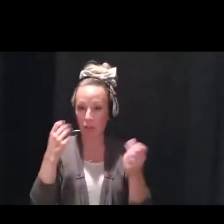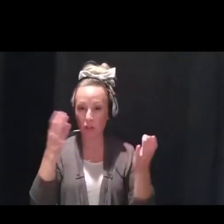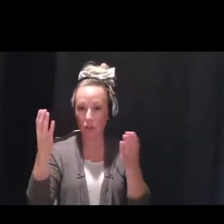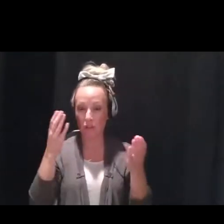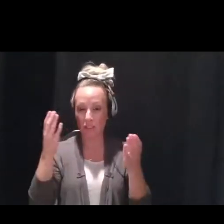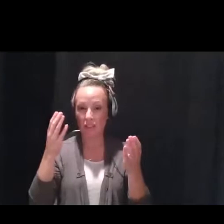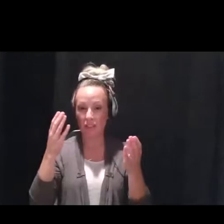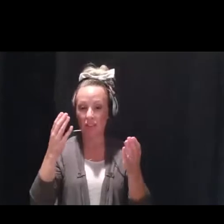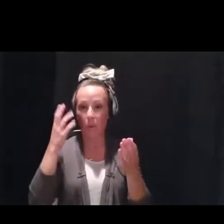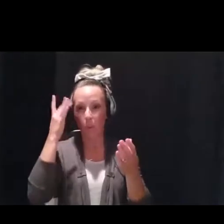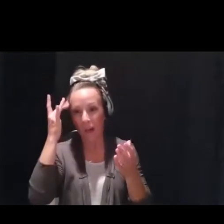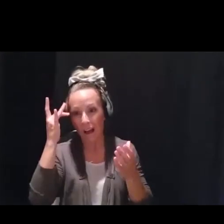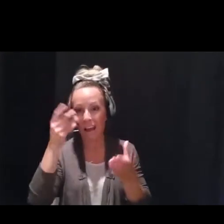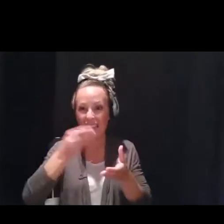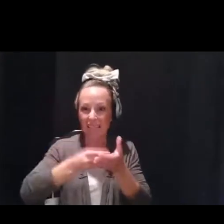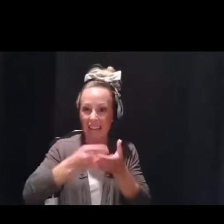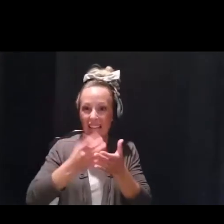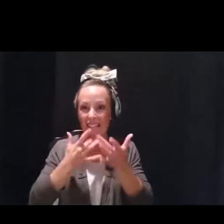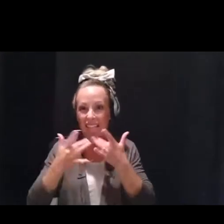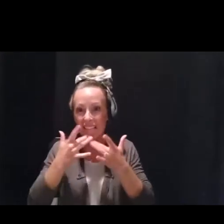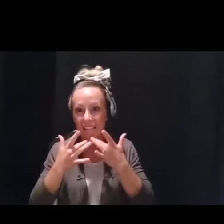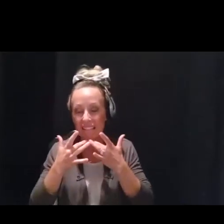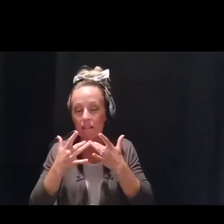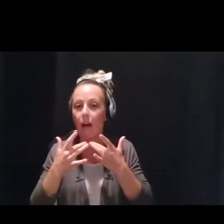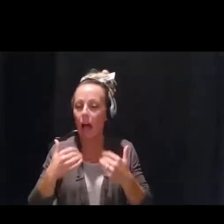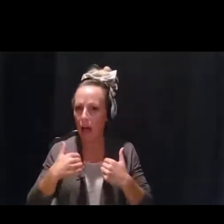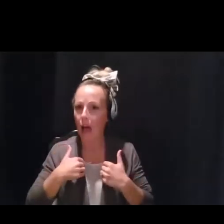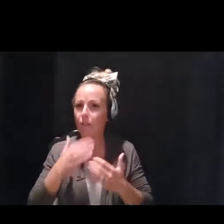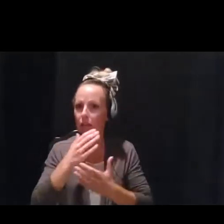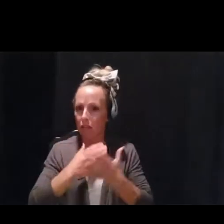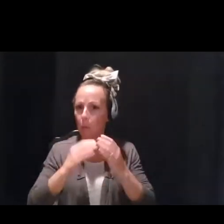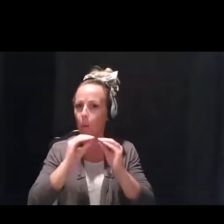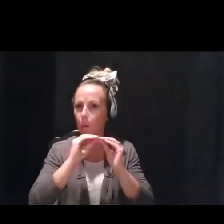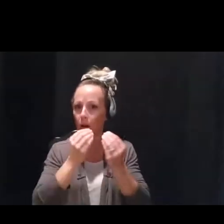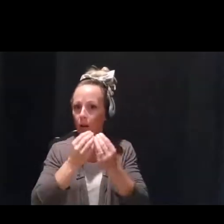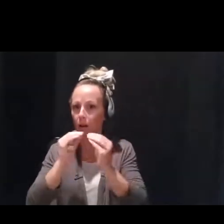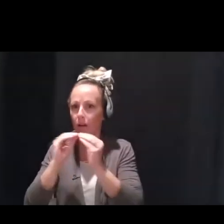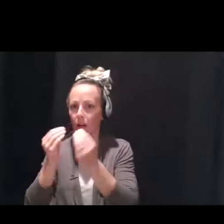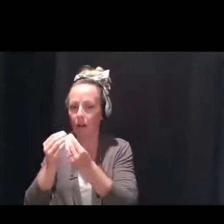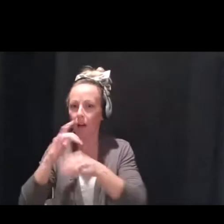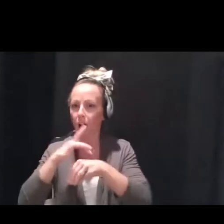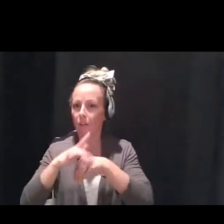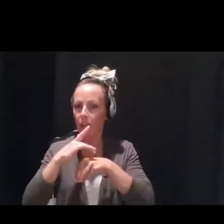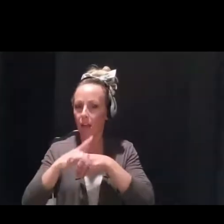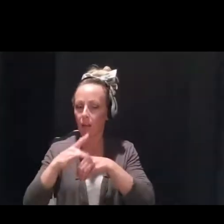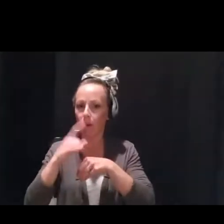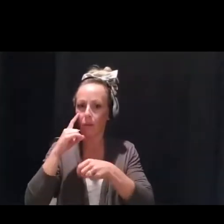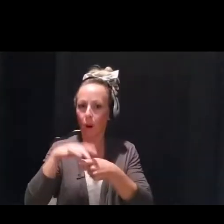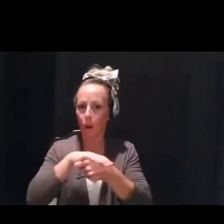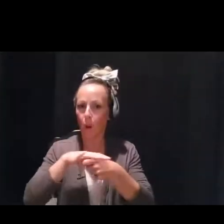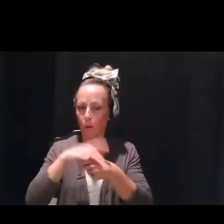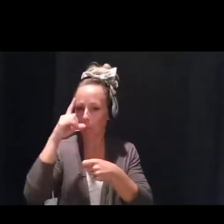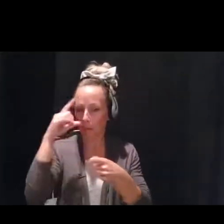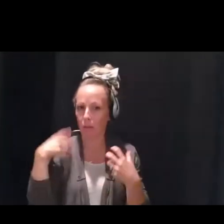finances or insurances, there are a number of funding sources in the community that are available to us local mental health providers,